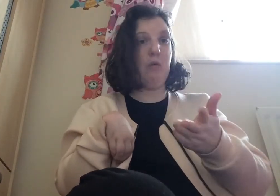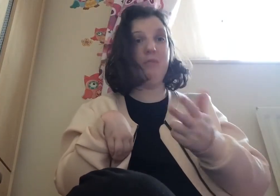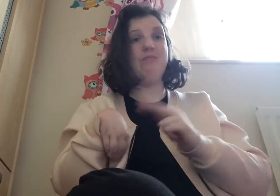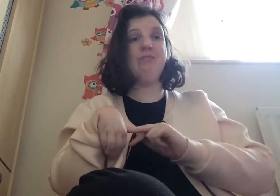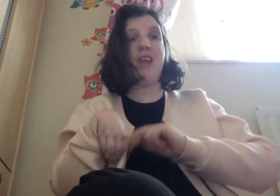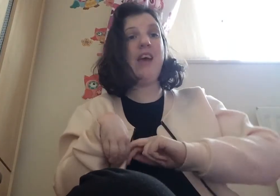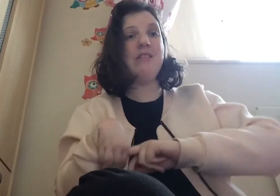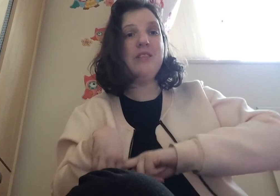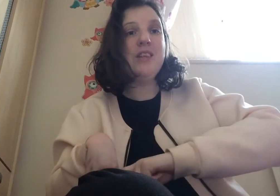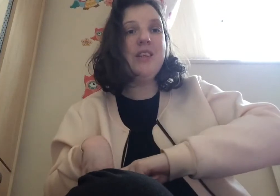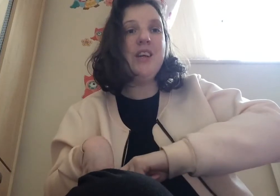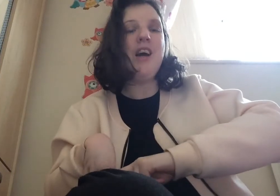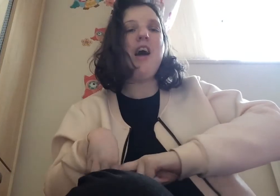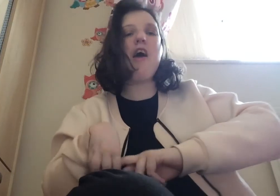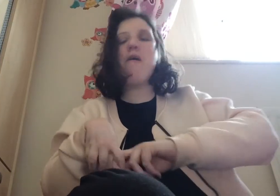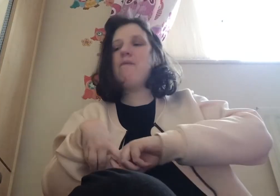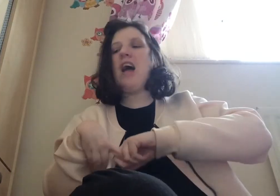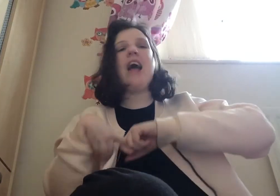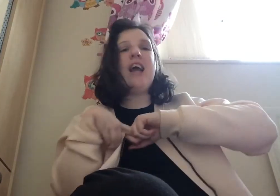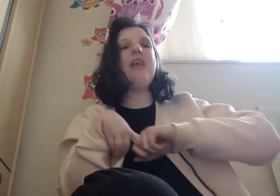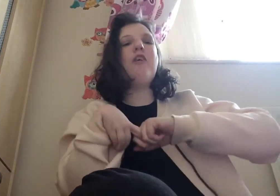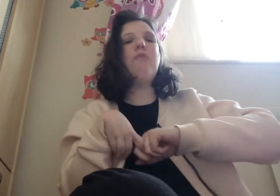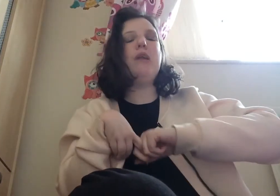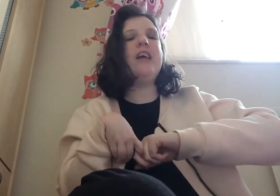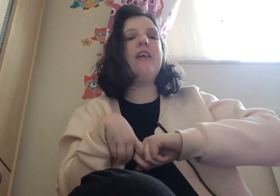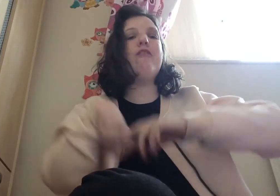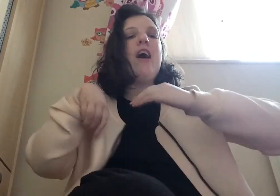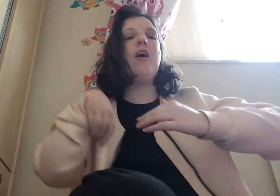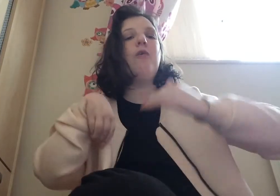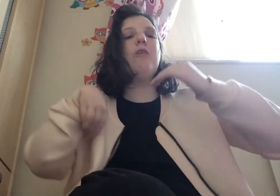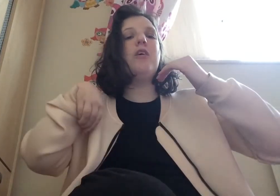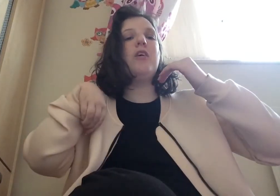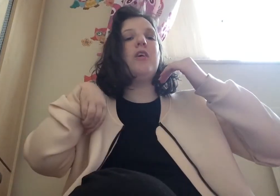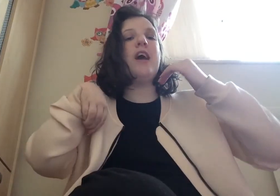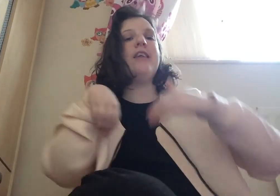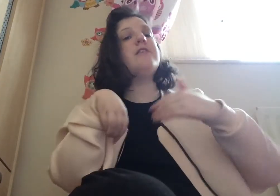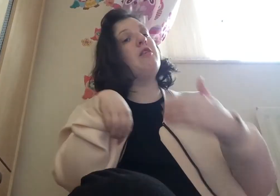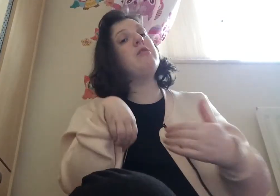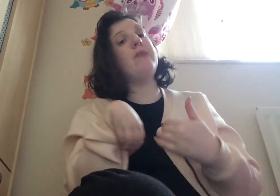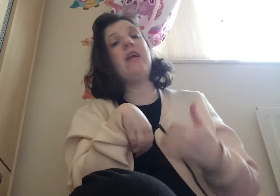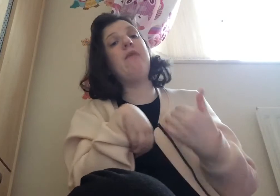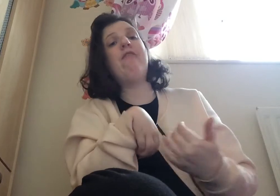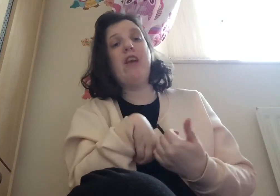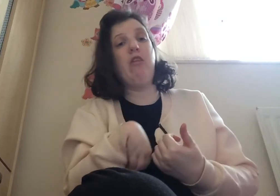yeah um i cannot believe how alice snokes makes me feel